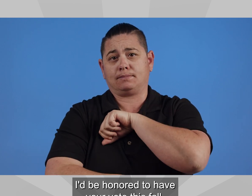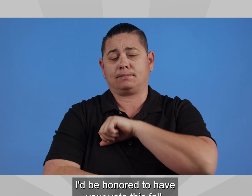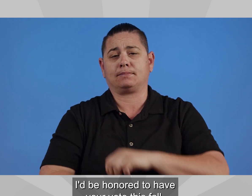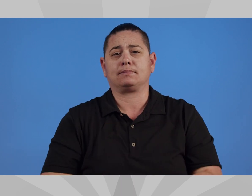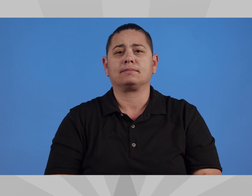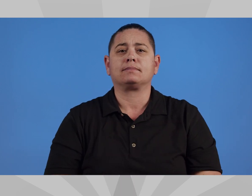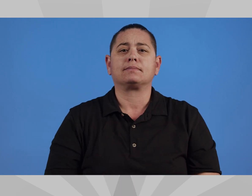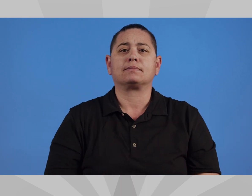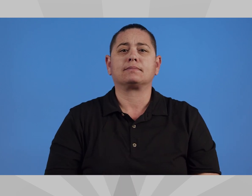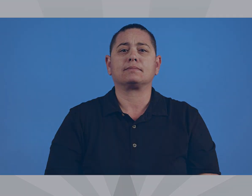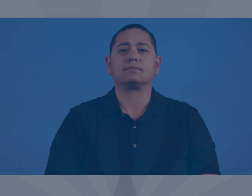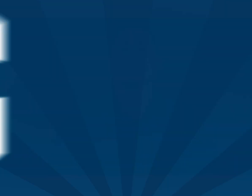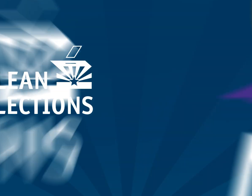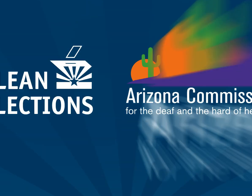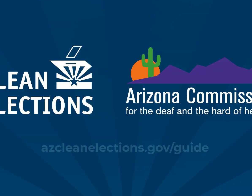this fall.